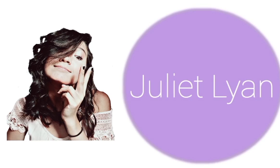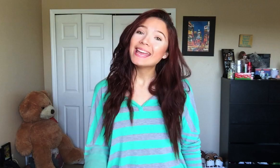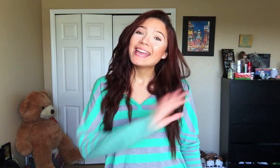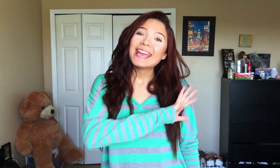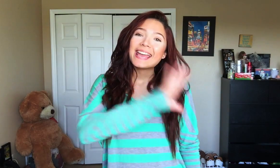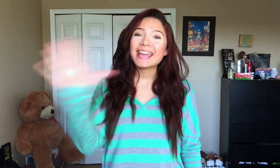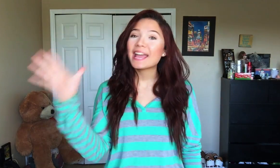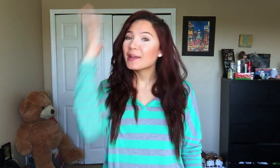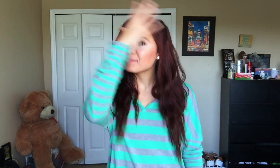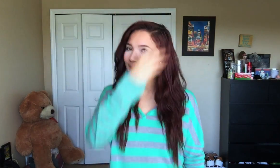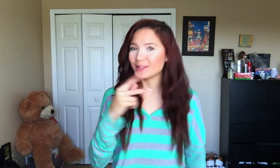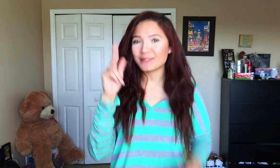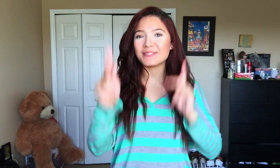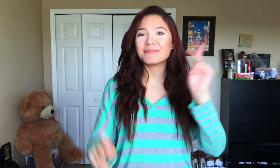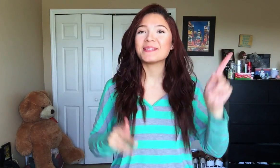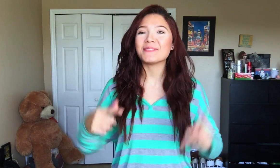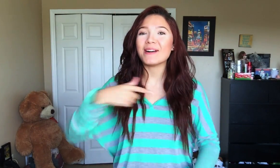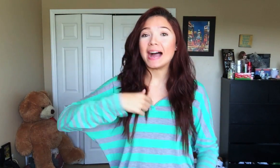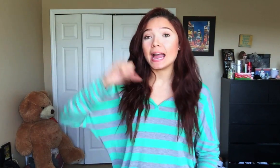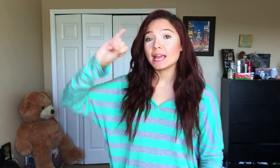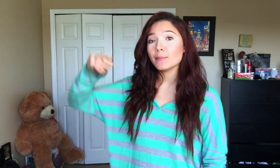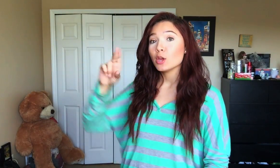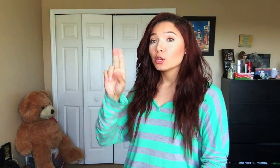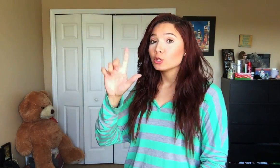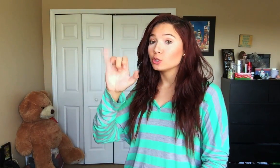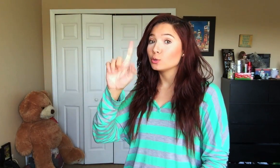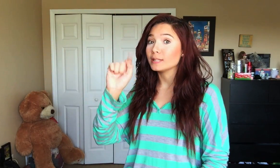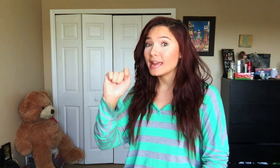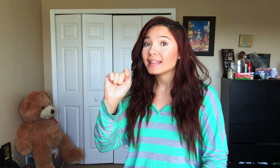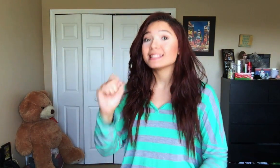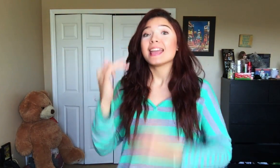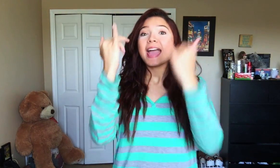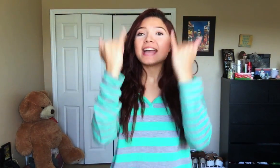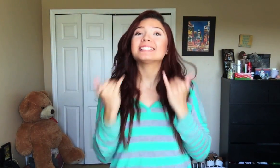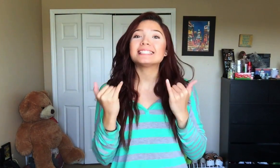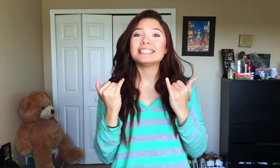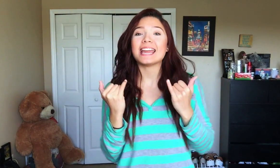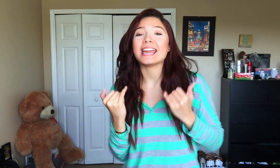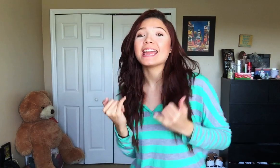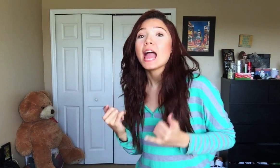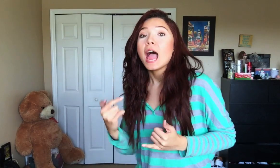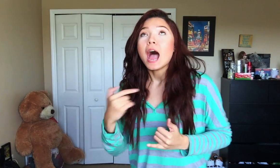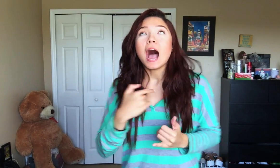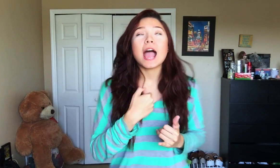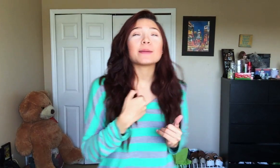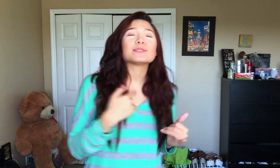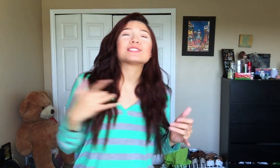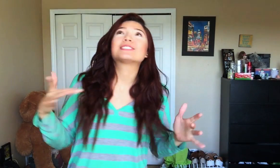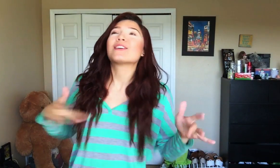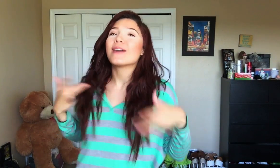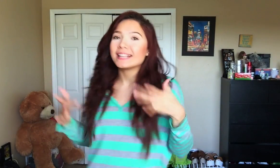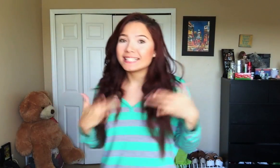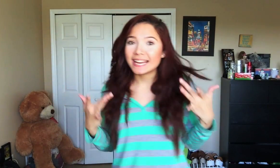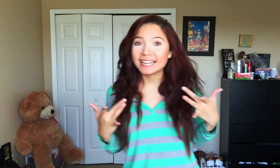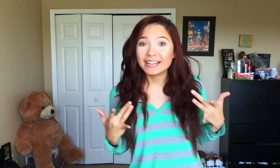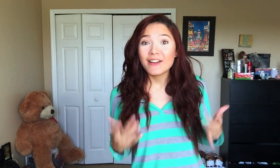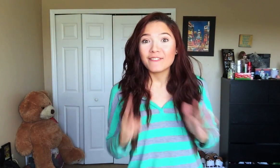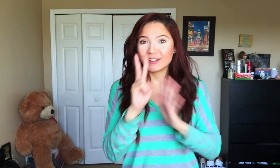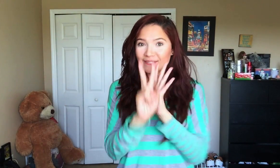hey beautiful people I am Juliet and today I'm so excited for the